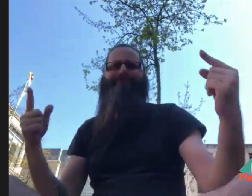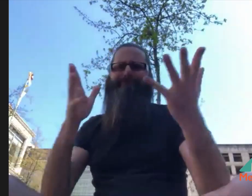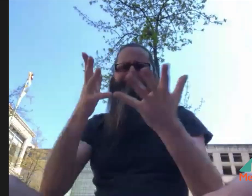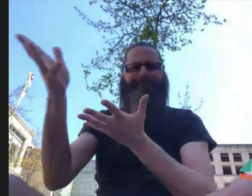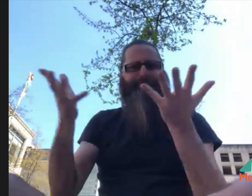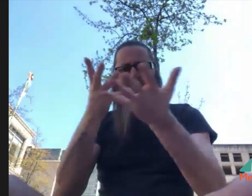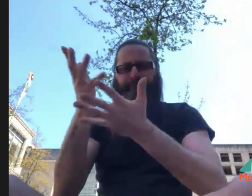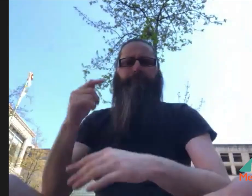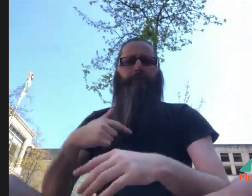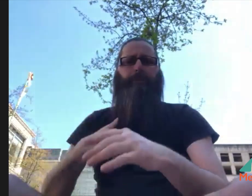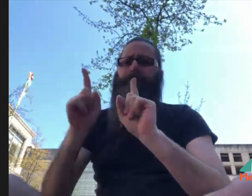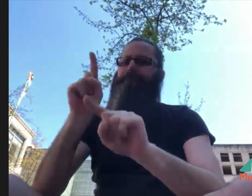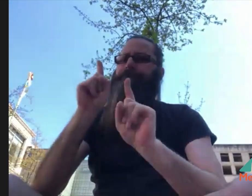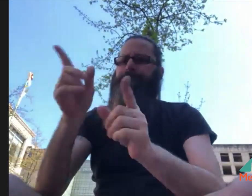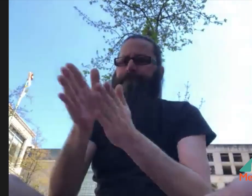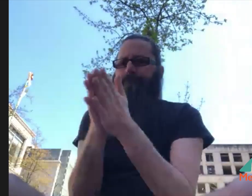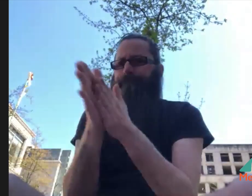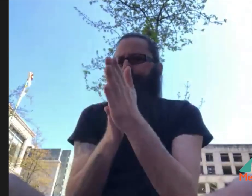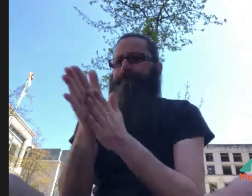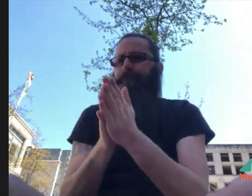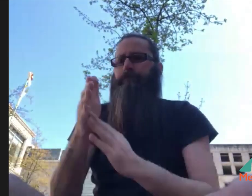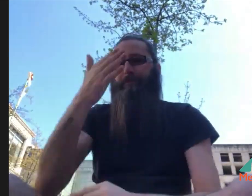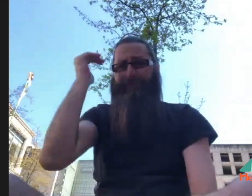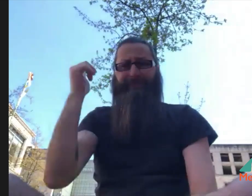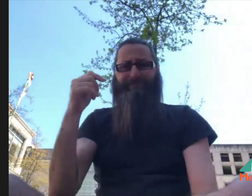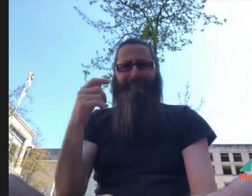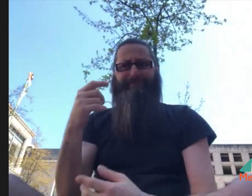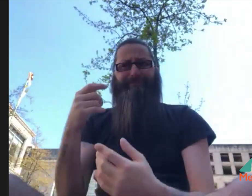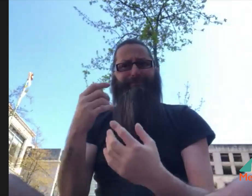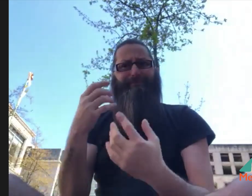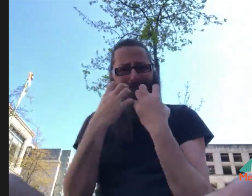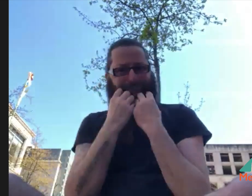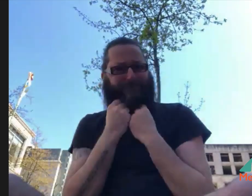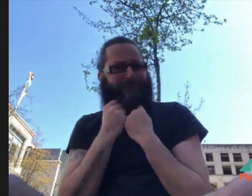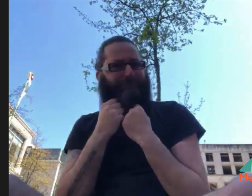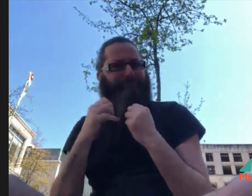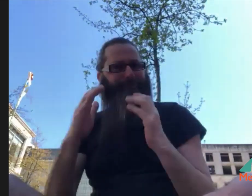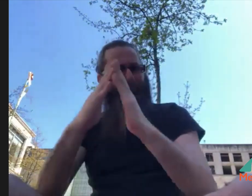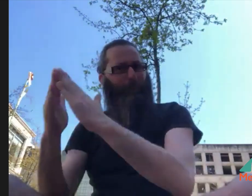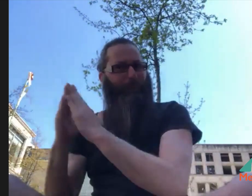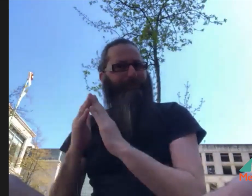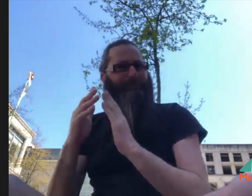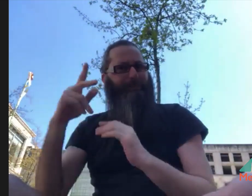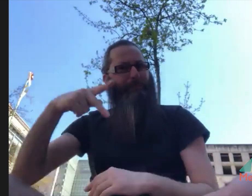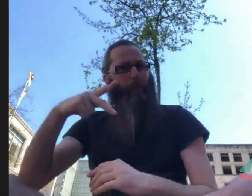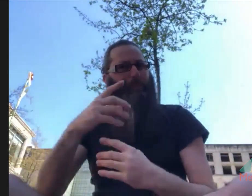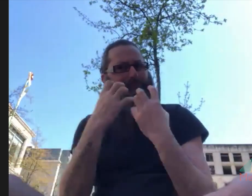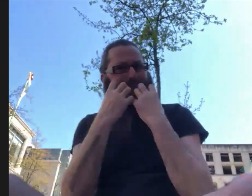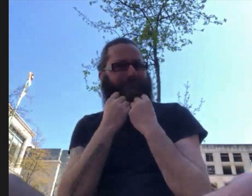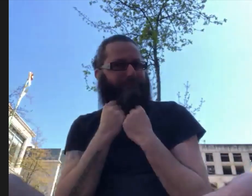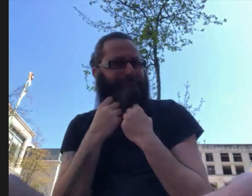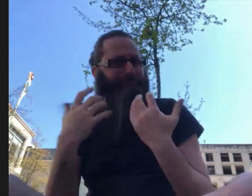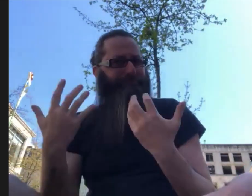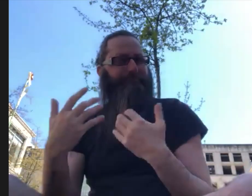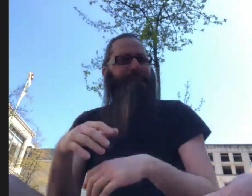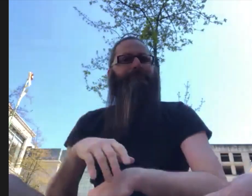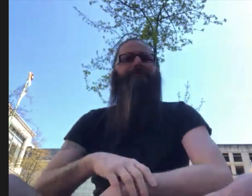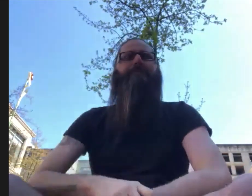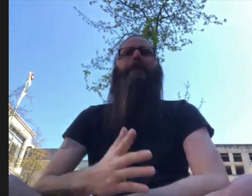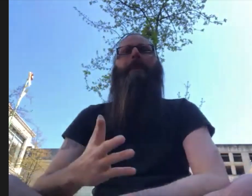to the issues that I've disagreed with and the problems that I've seen in this city, and I have no other selfish motivation other than